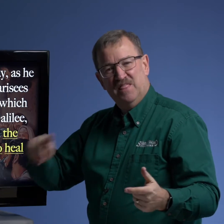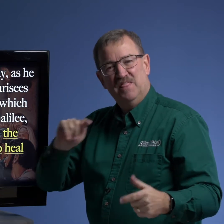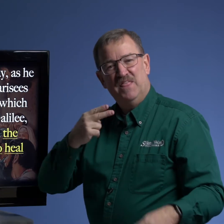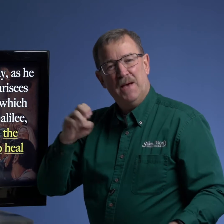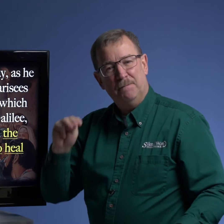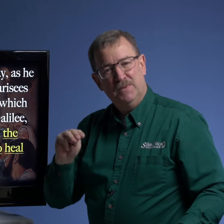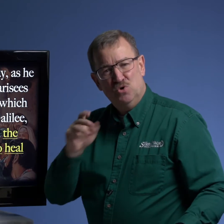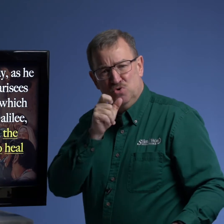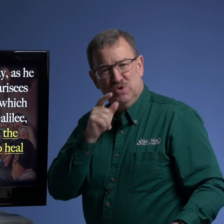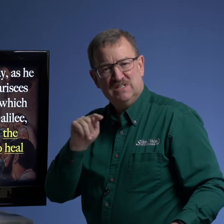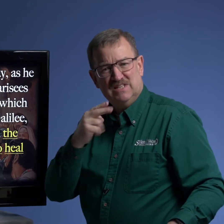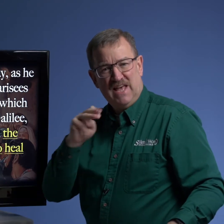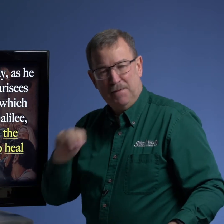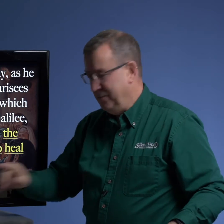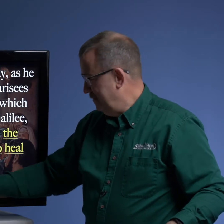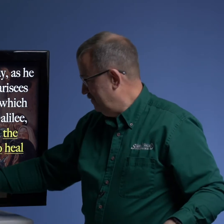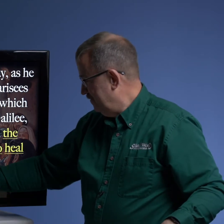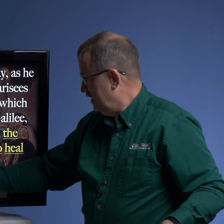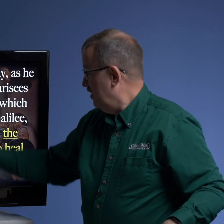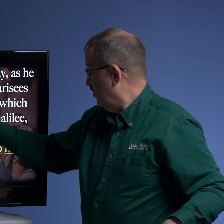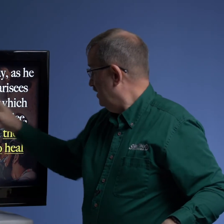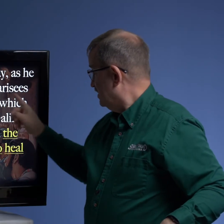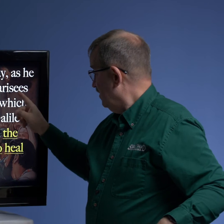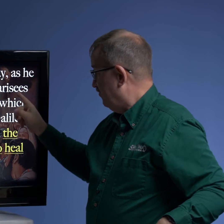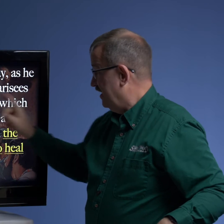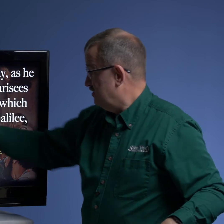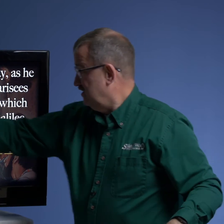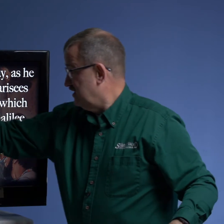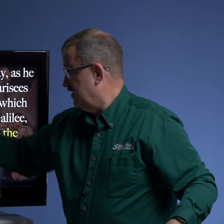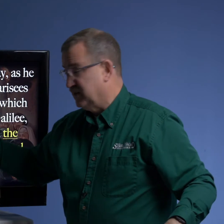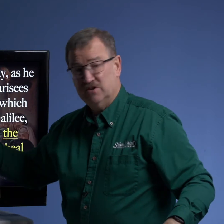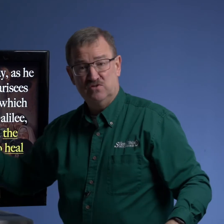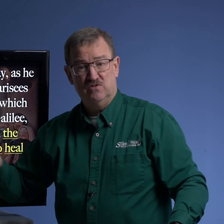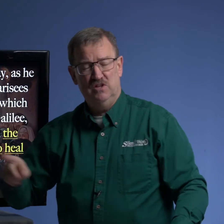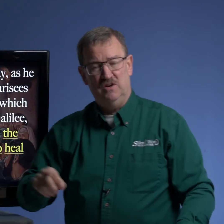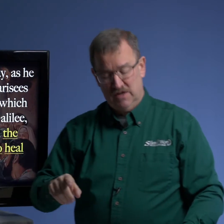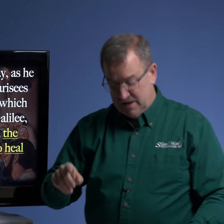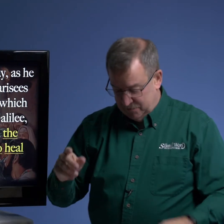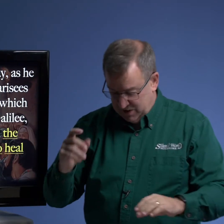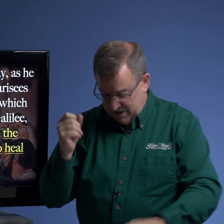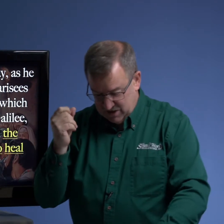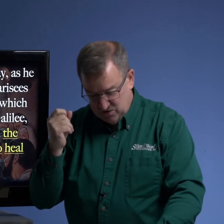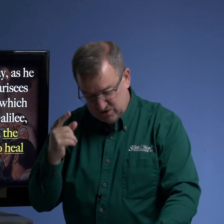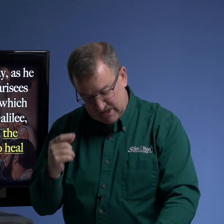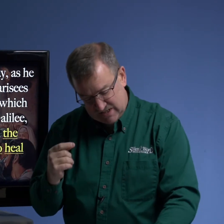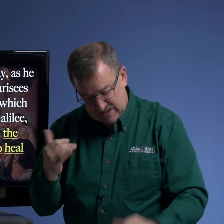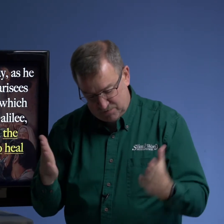them who is them well it's here the pharisees and the doctors of the law uh you understand something